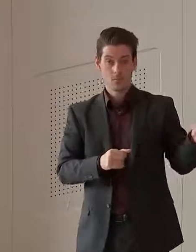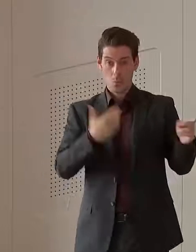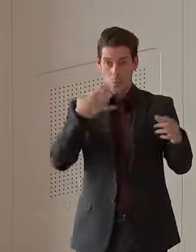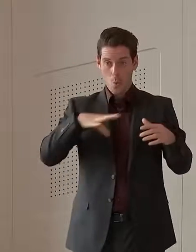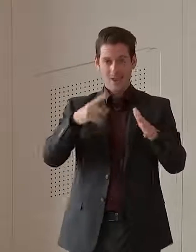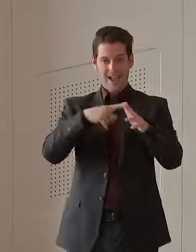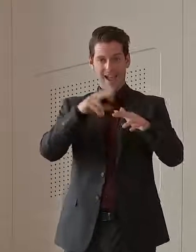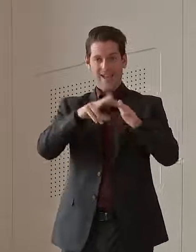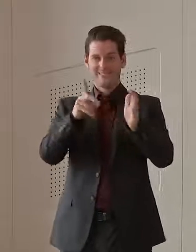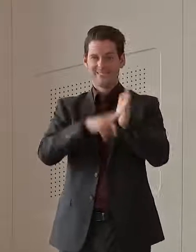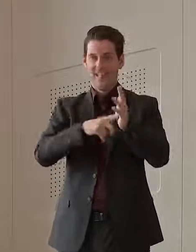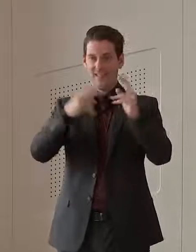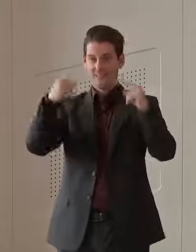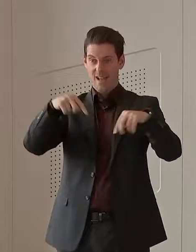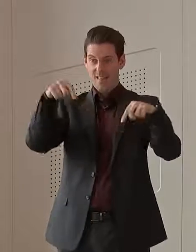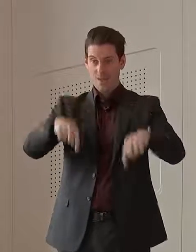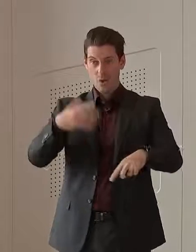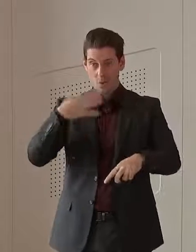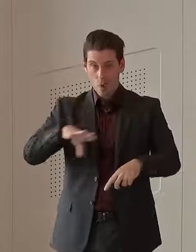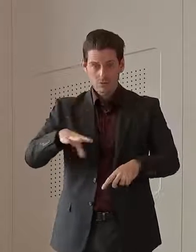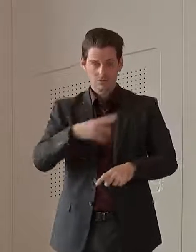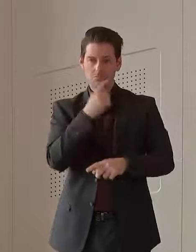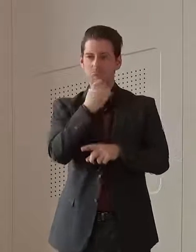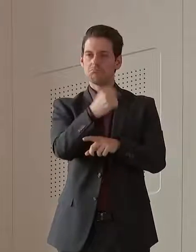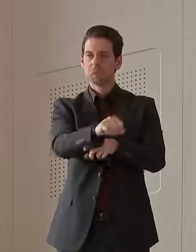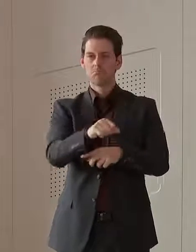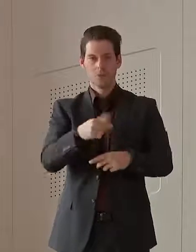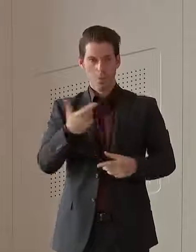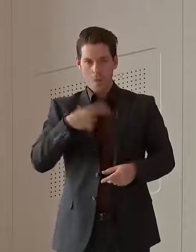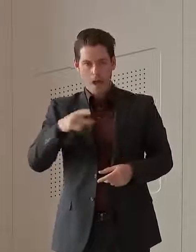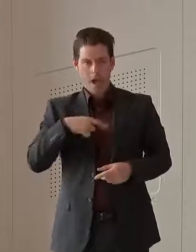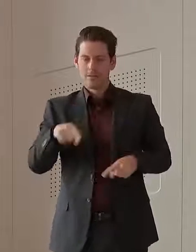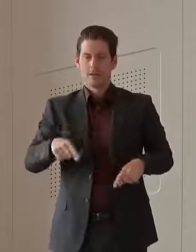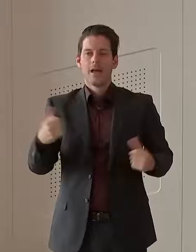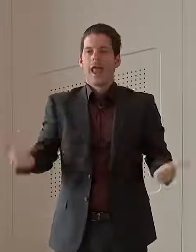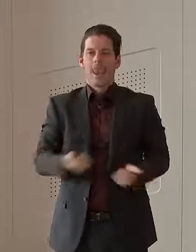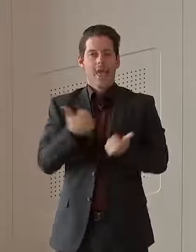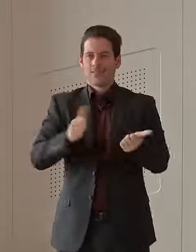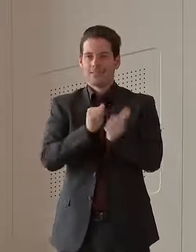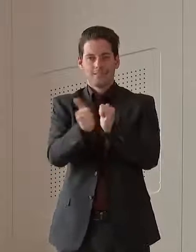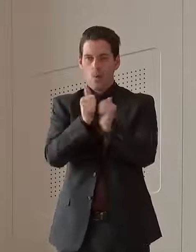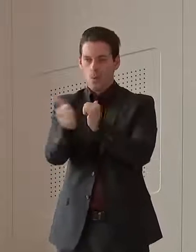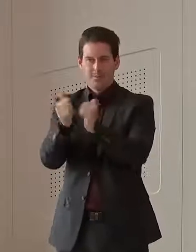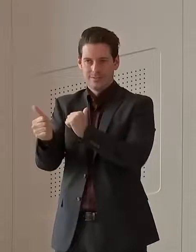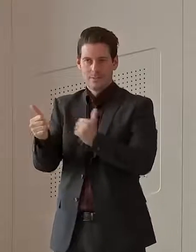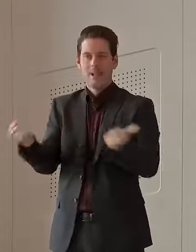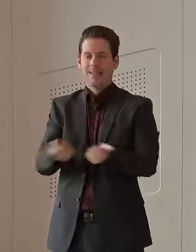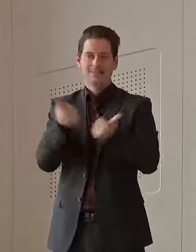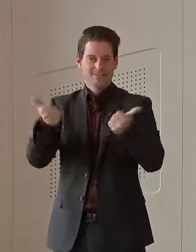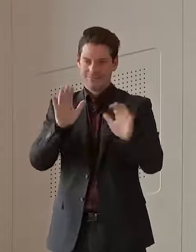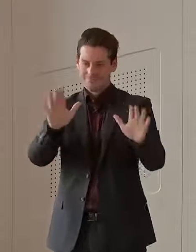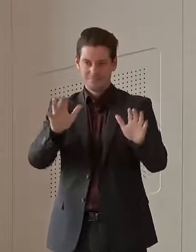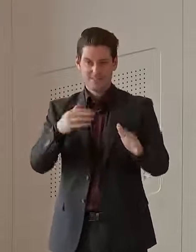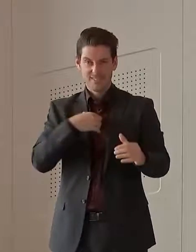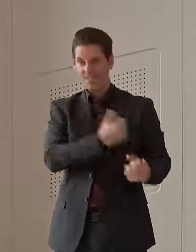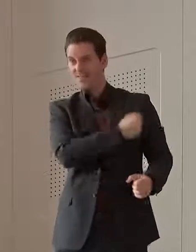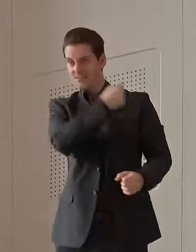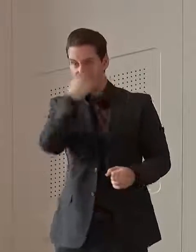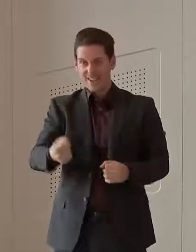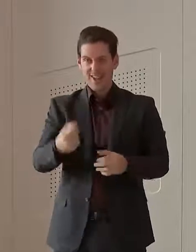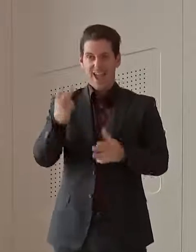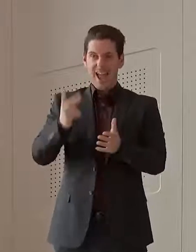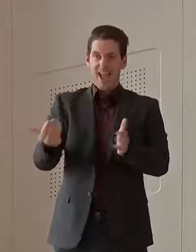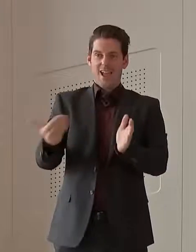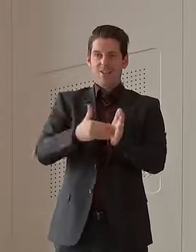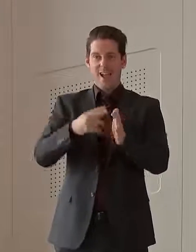No. Why not? Sorry? Why? Well, I think we've got enough support here at the moment. I think everything's okay. So I don't think we can